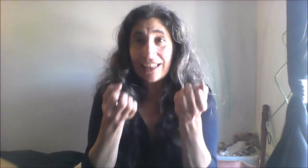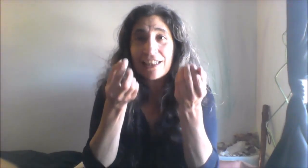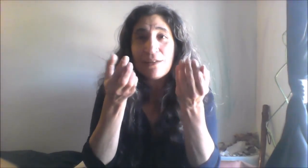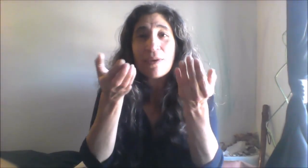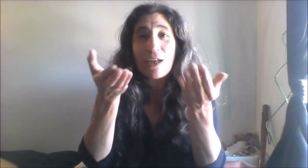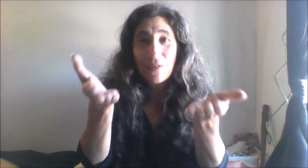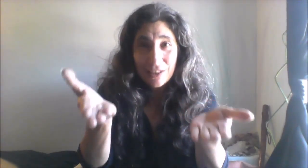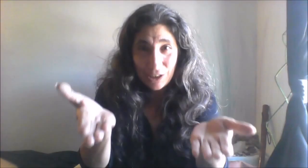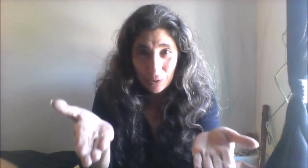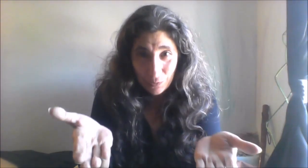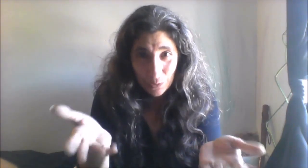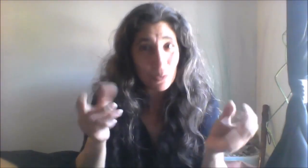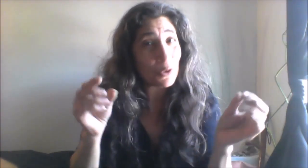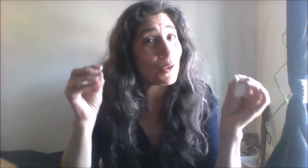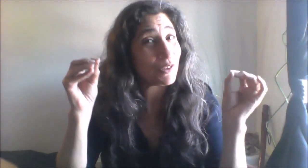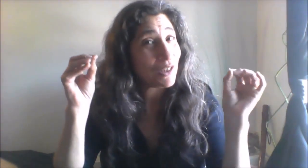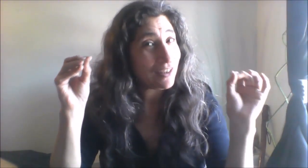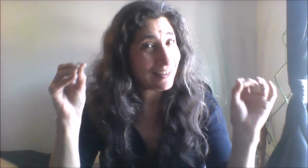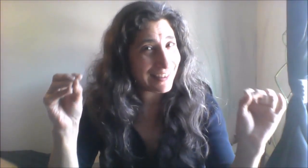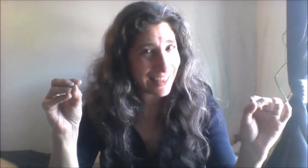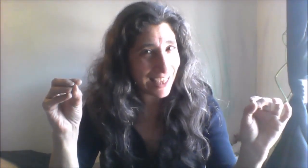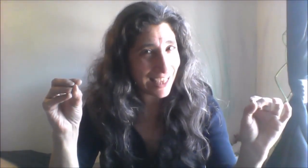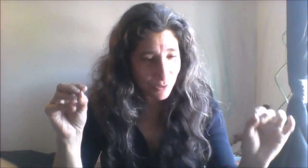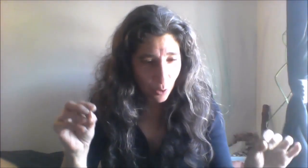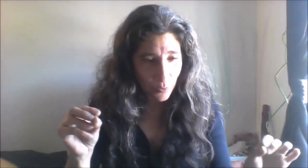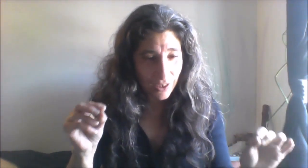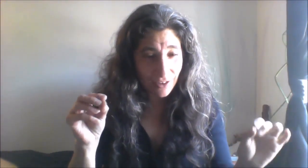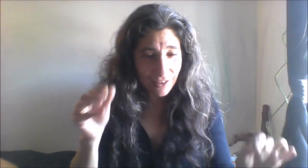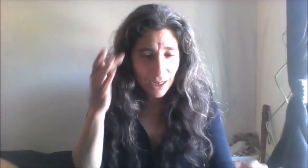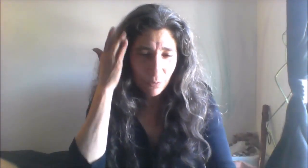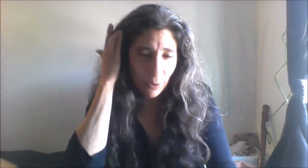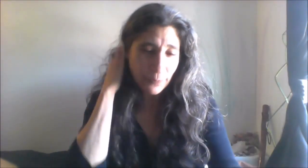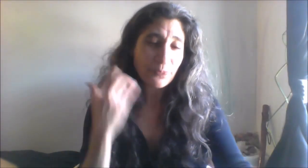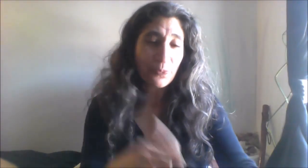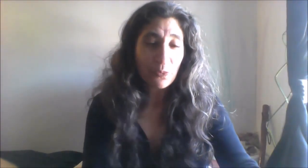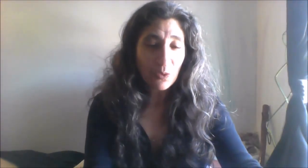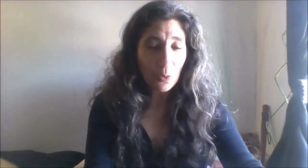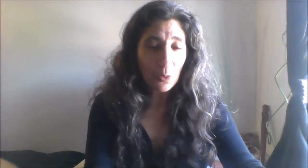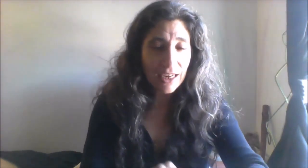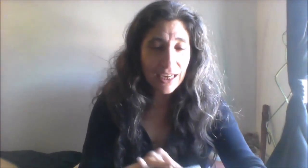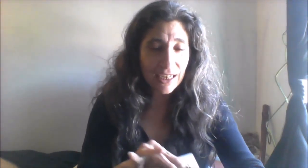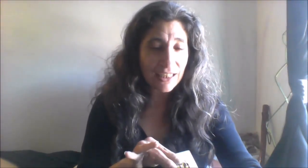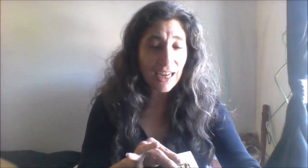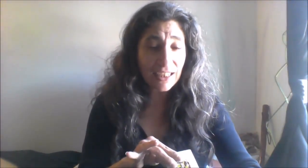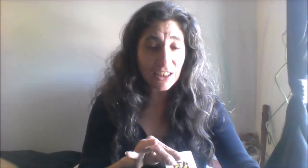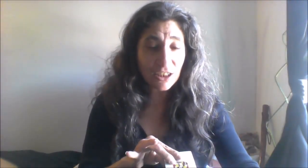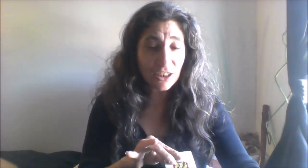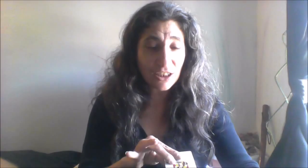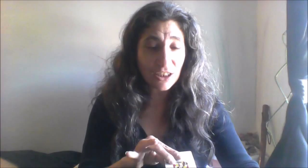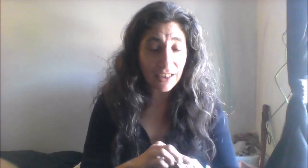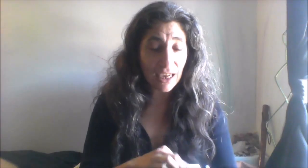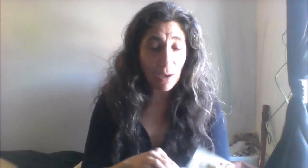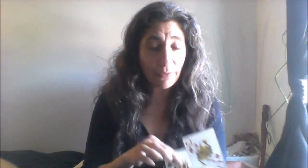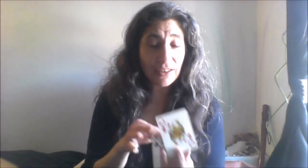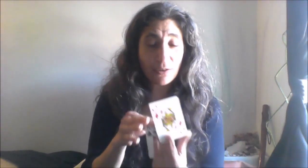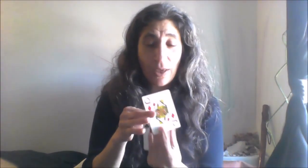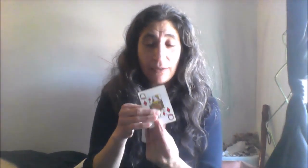things can manifest in the real world that's what's going on in April okay here the next two cards came out this way